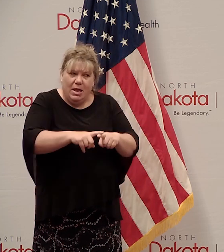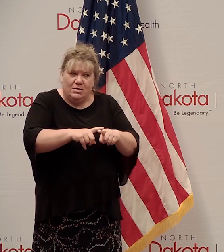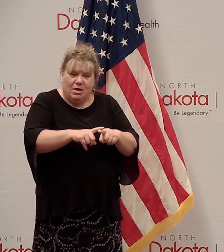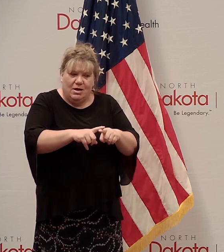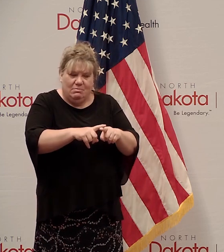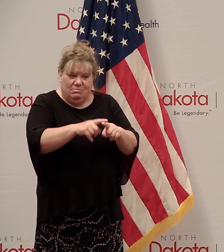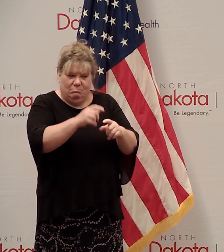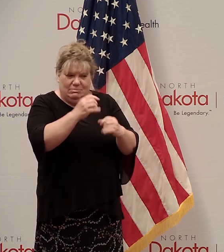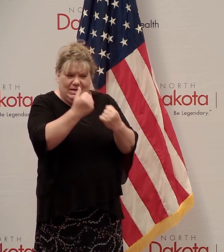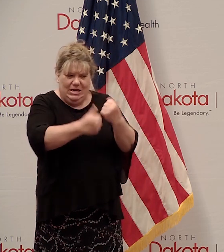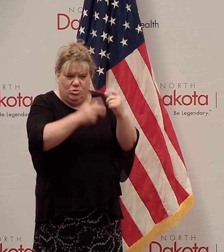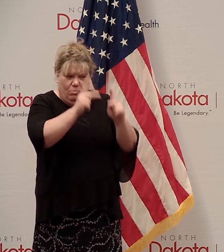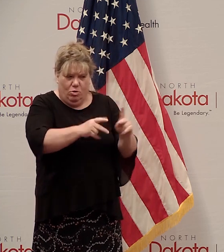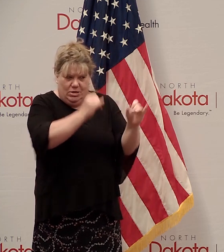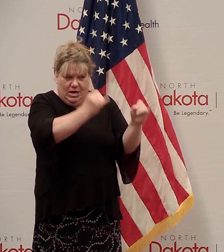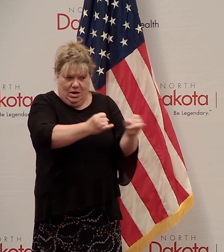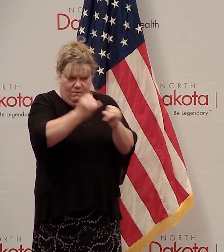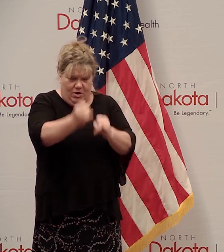basis.